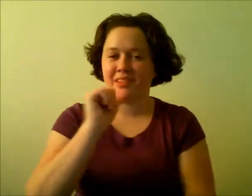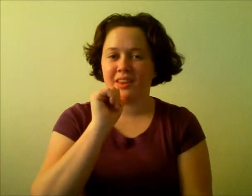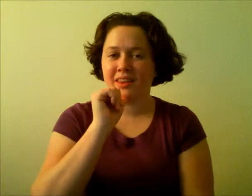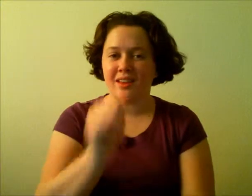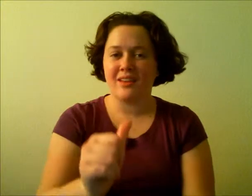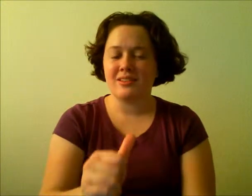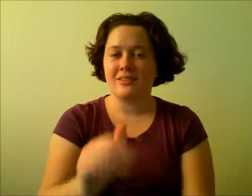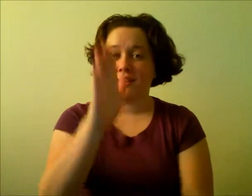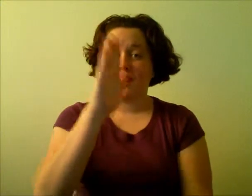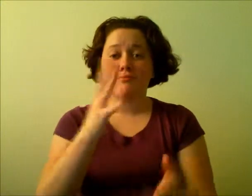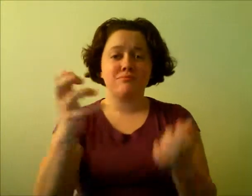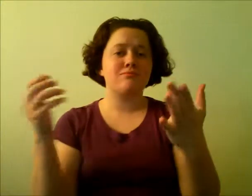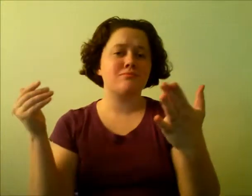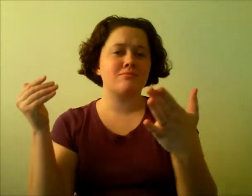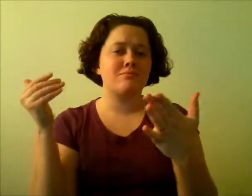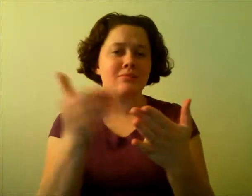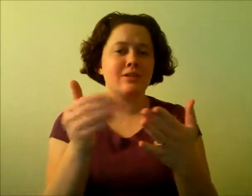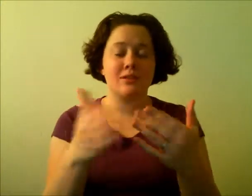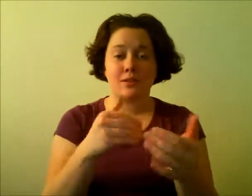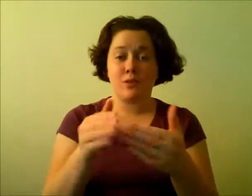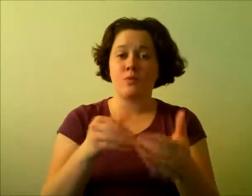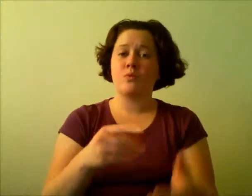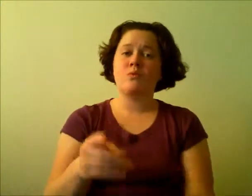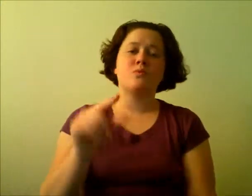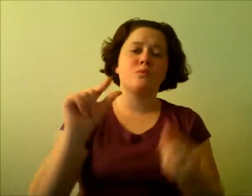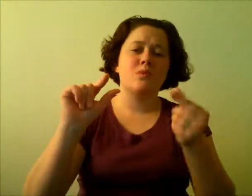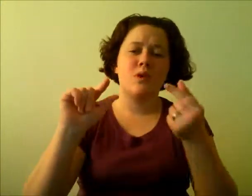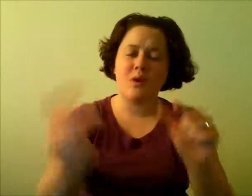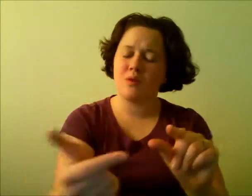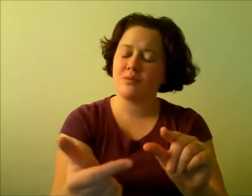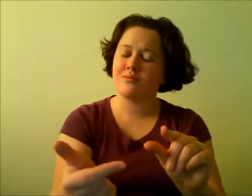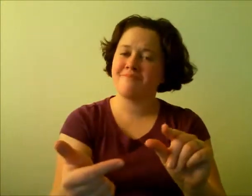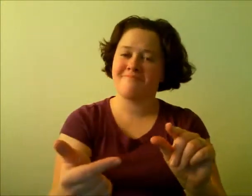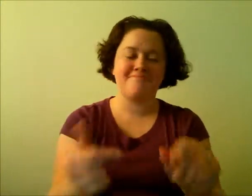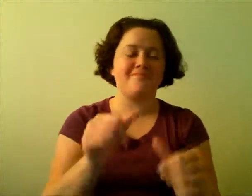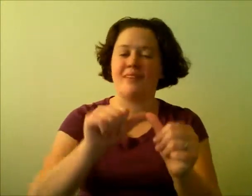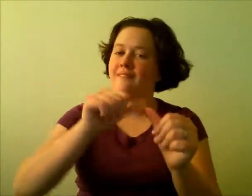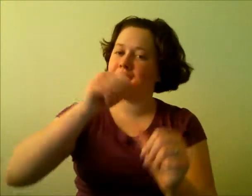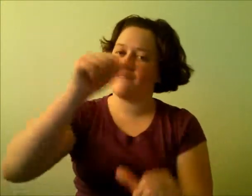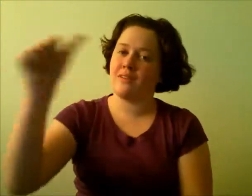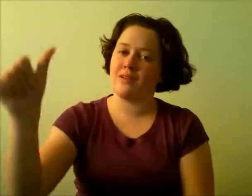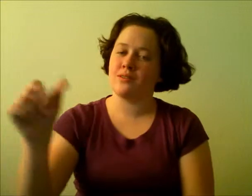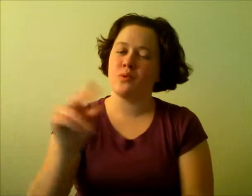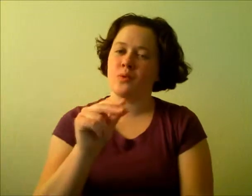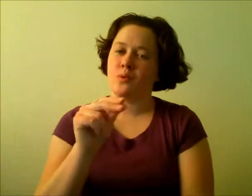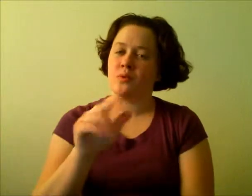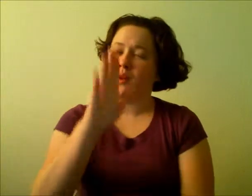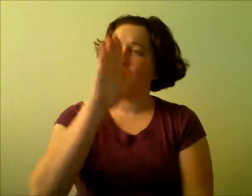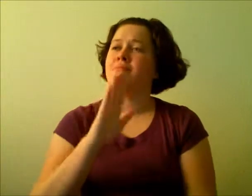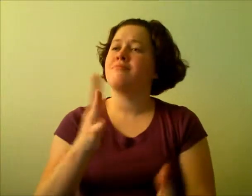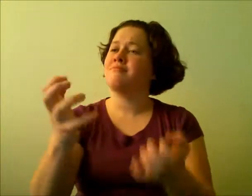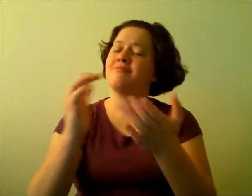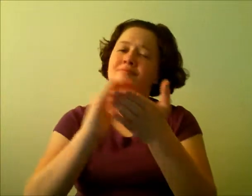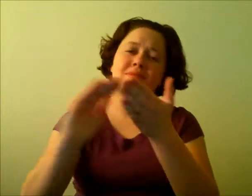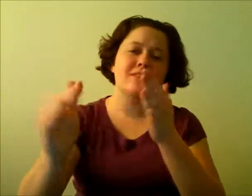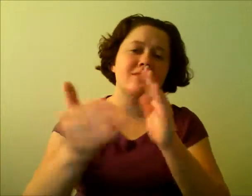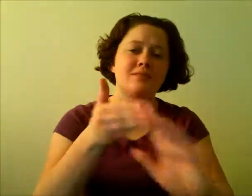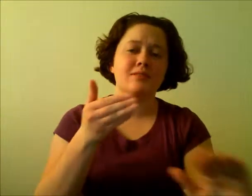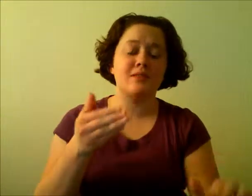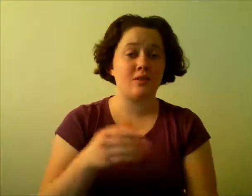too far No matter how hurt you are You're not that far, you're not too far No matter how